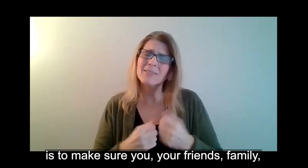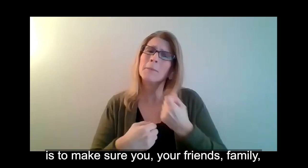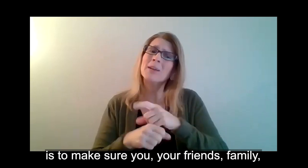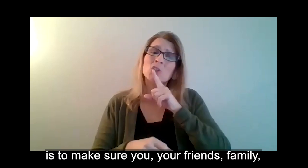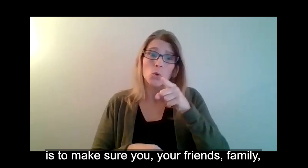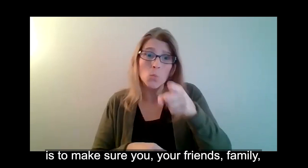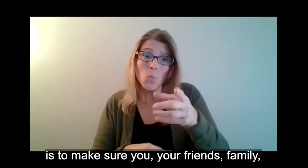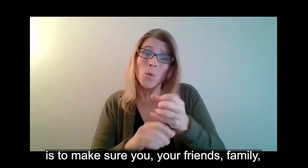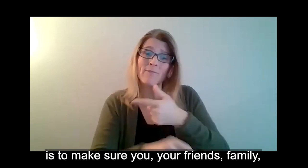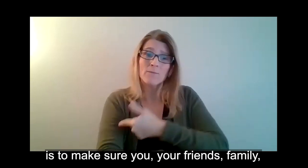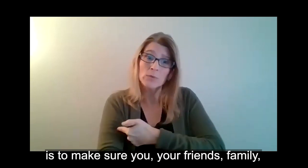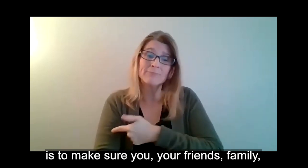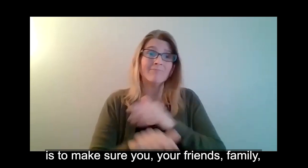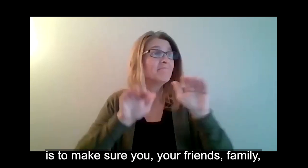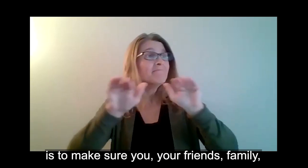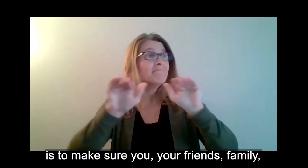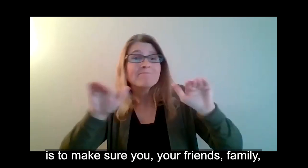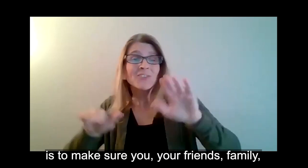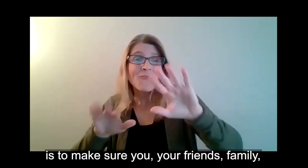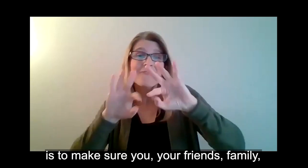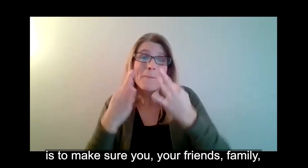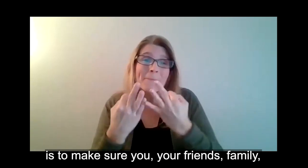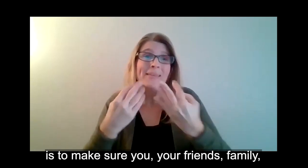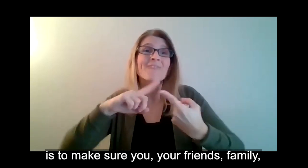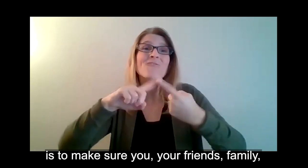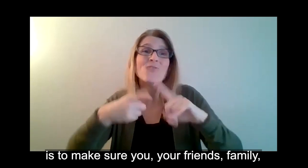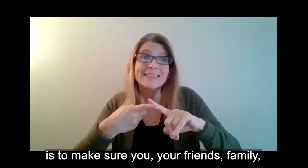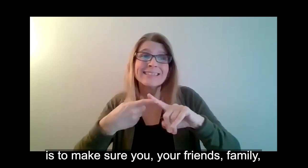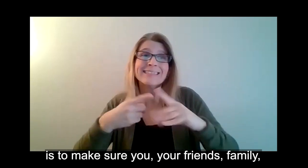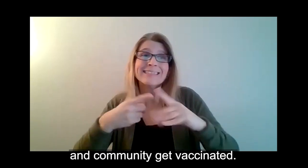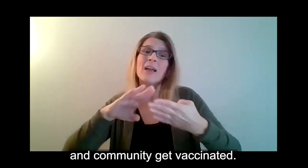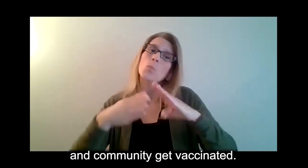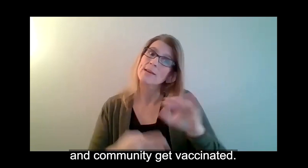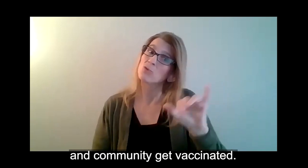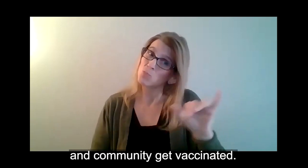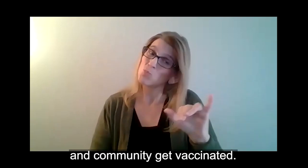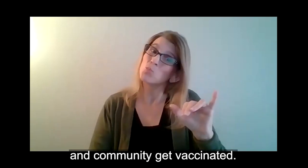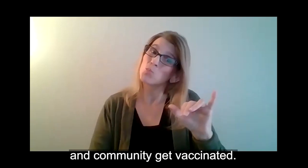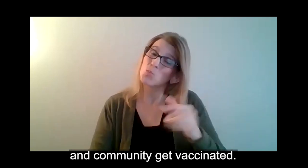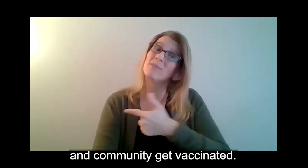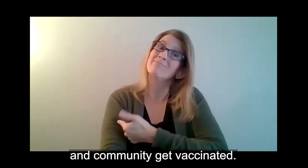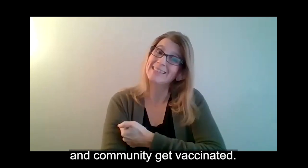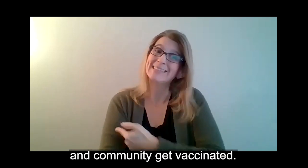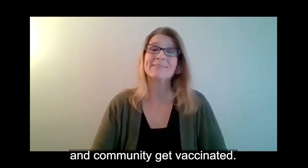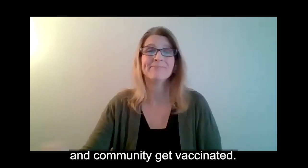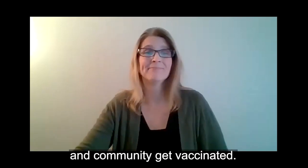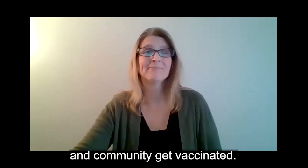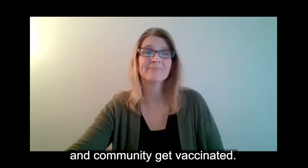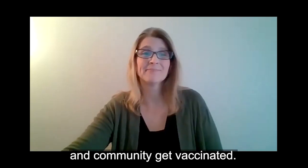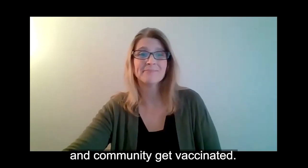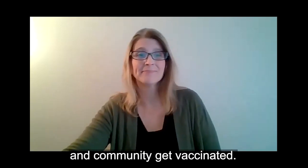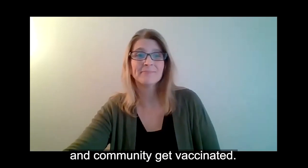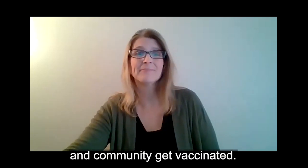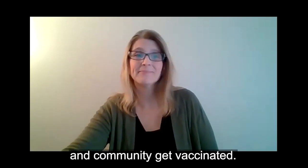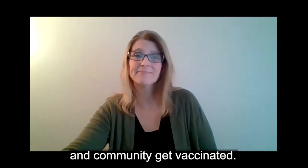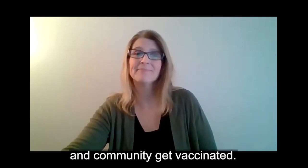The first step to prevent a bad flu season is to make sure you, your friends, family, and community get